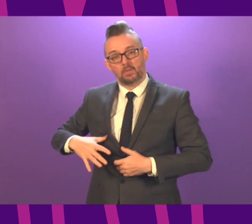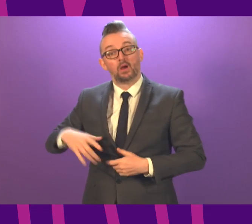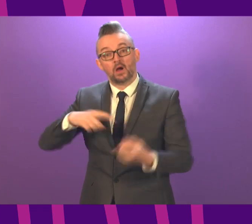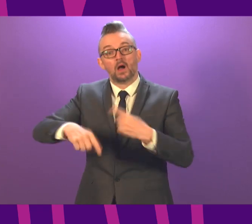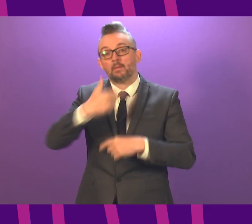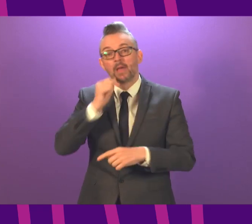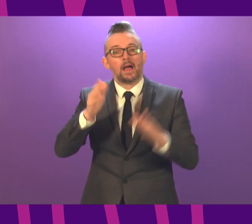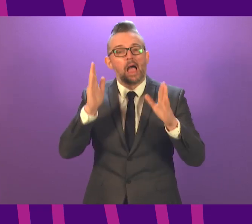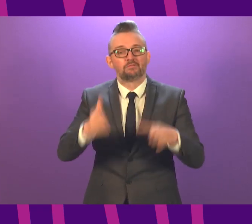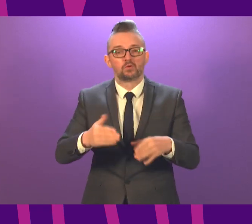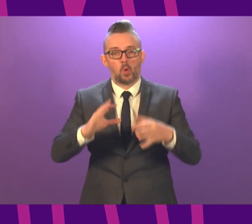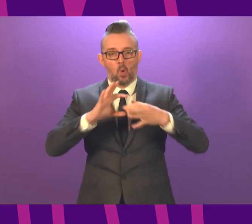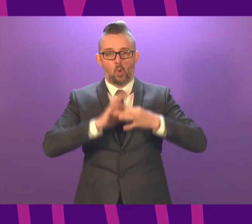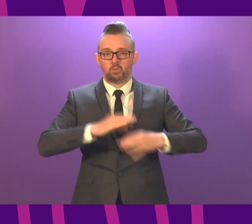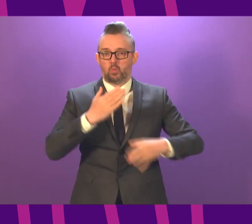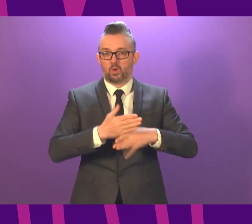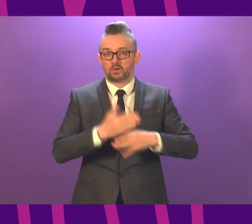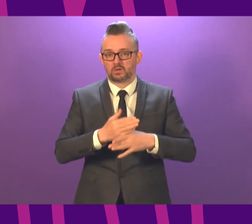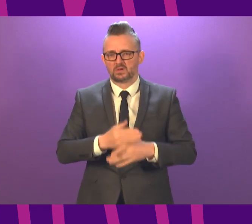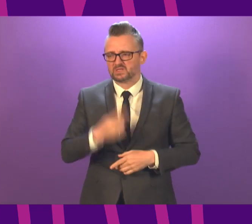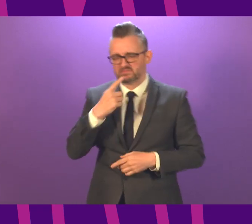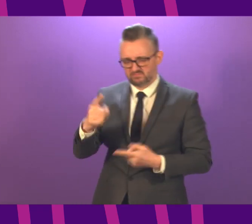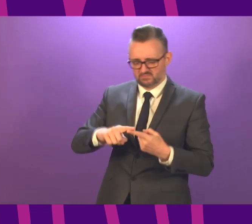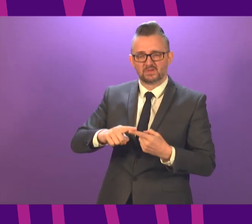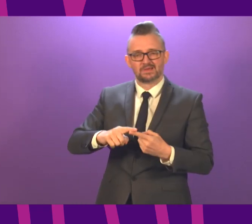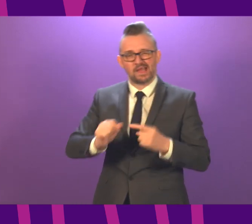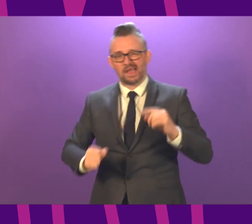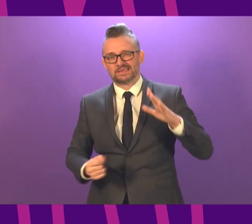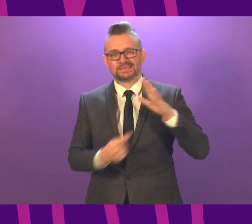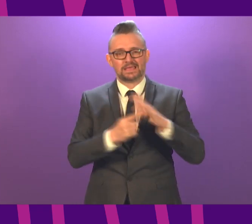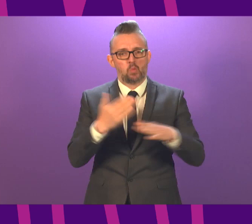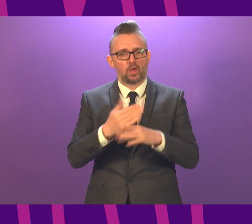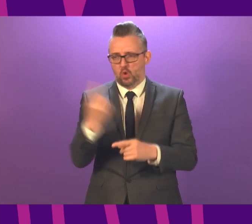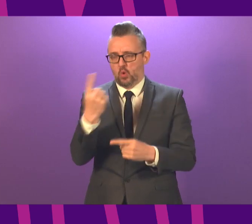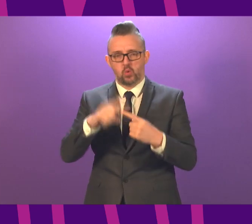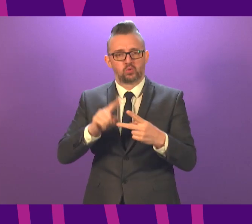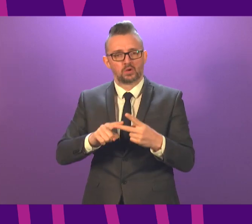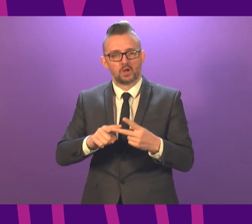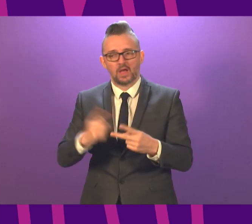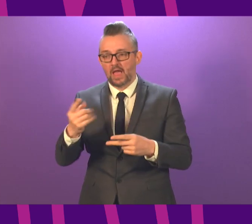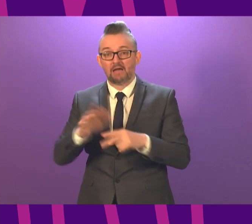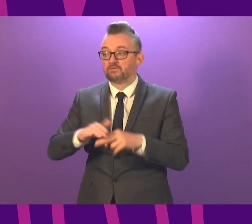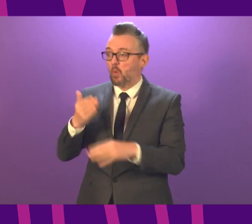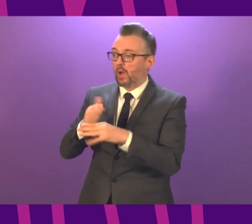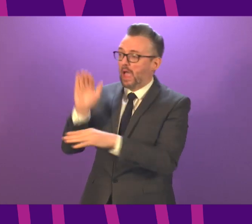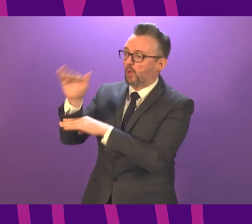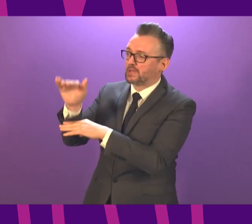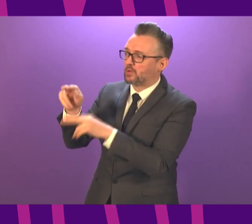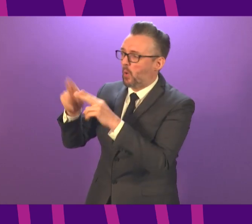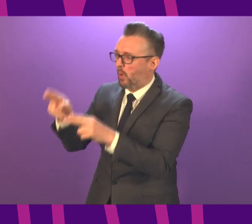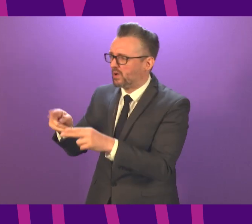can. This raises all sorts of issues, including who is a key worker and what constitutes essential labour in a workplace outside of the home.